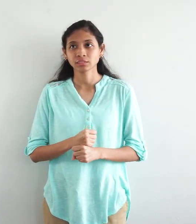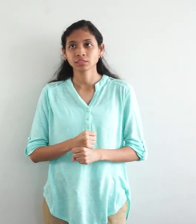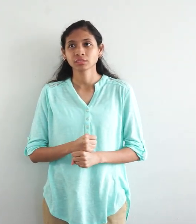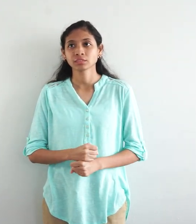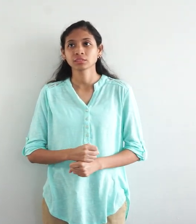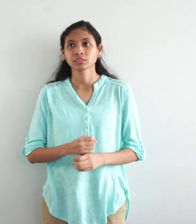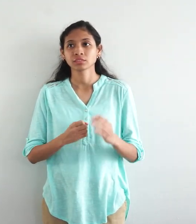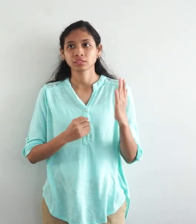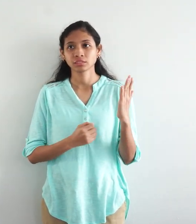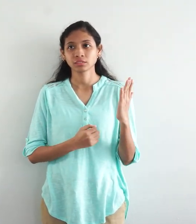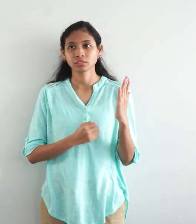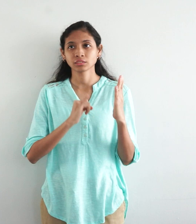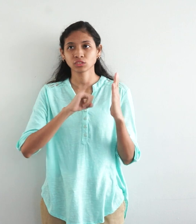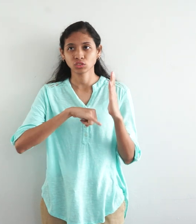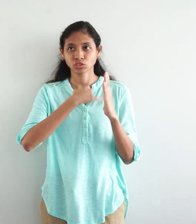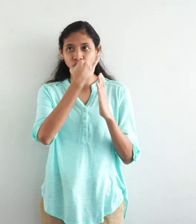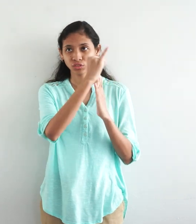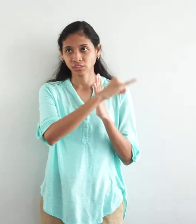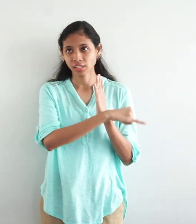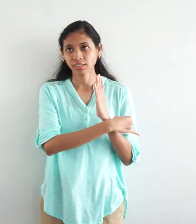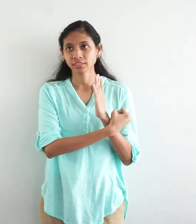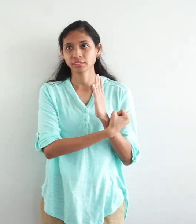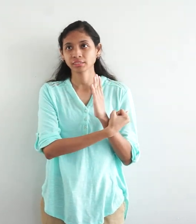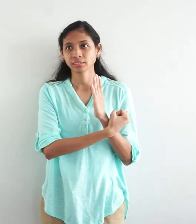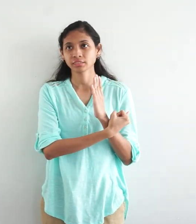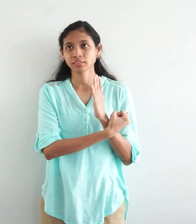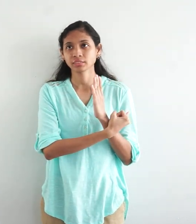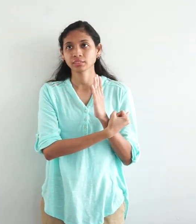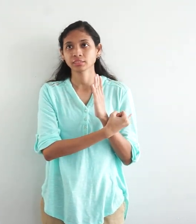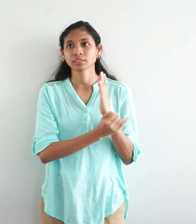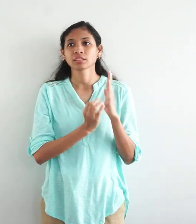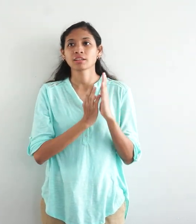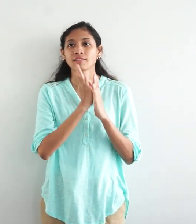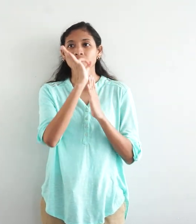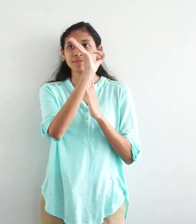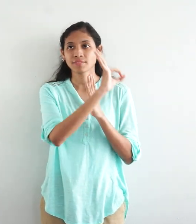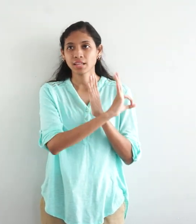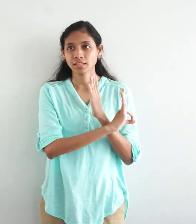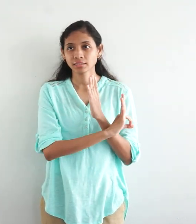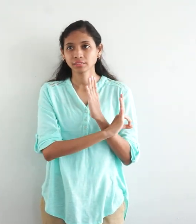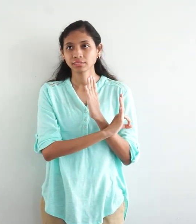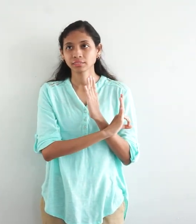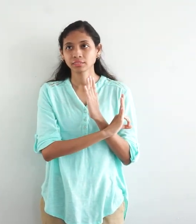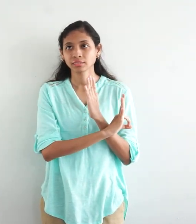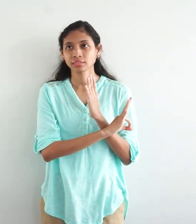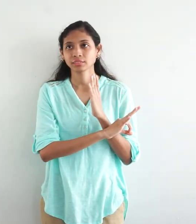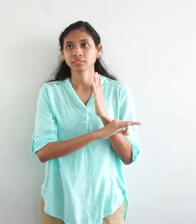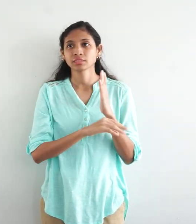January, February, March,